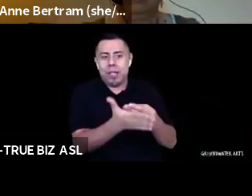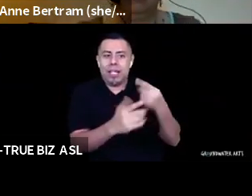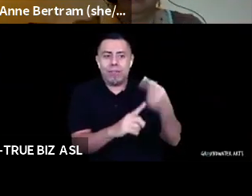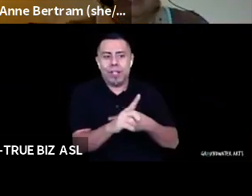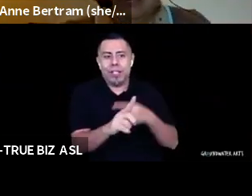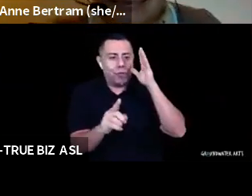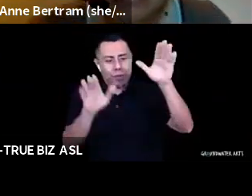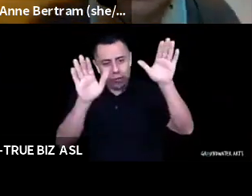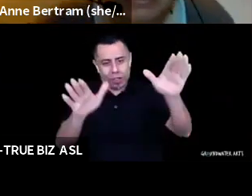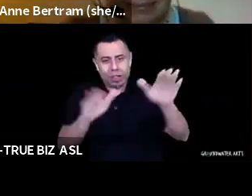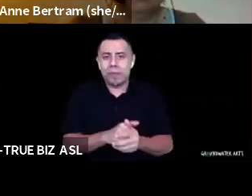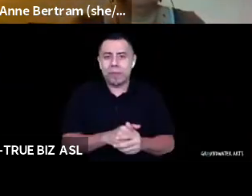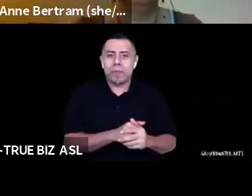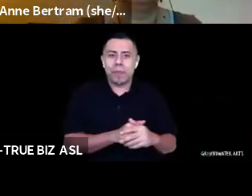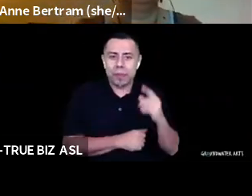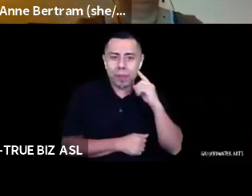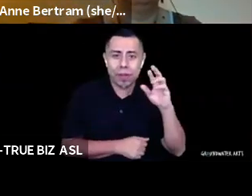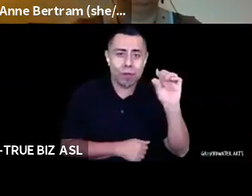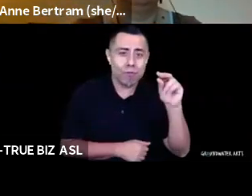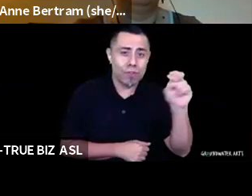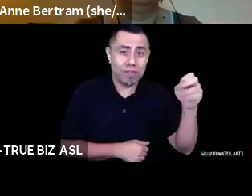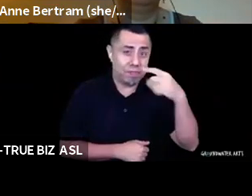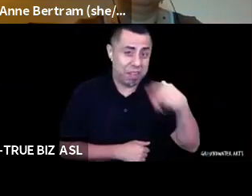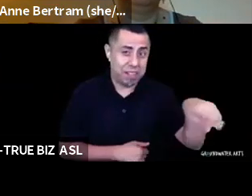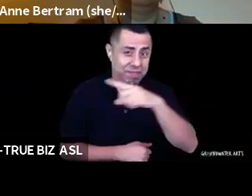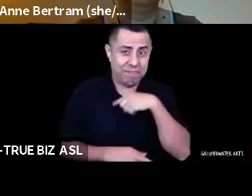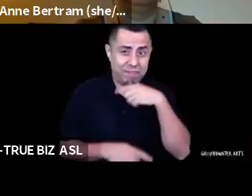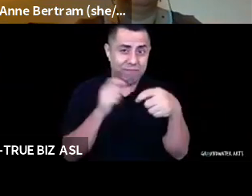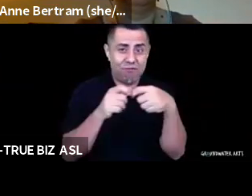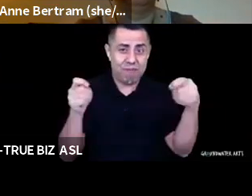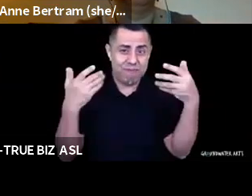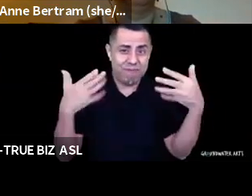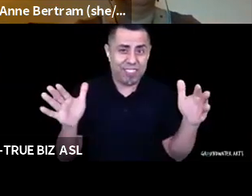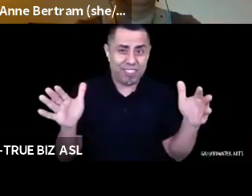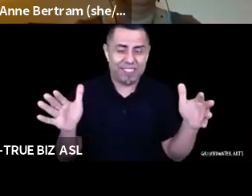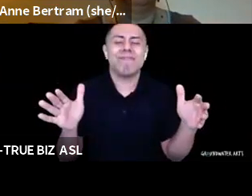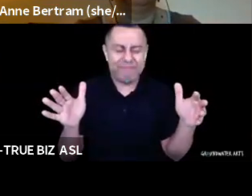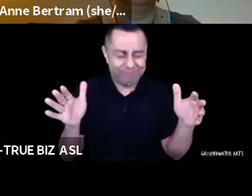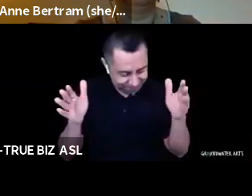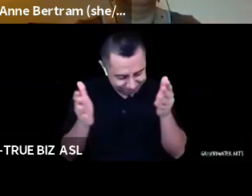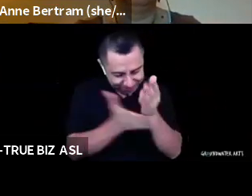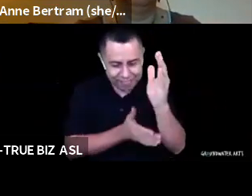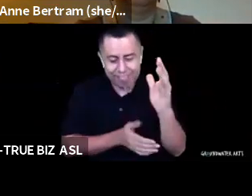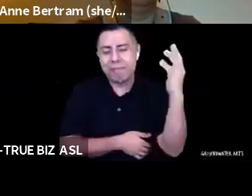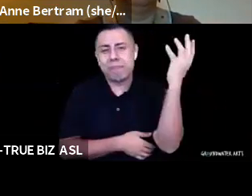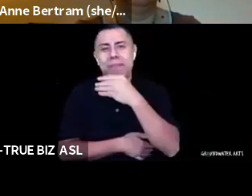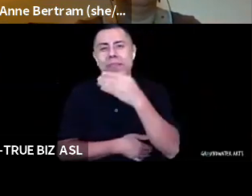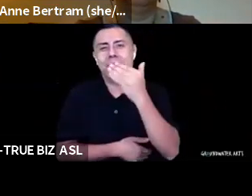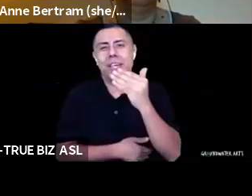groundwater team, we okay if I wrap this sucker up. All right. So beautiful. Thank you all for taking the time and making space to be with us and each other today.